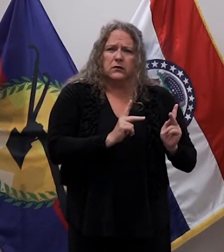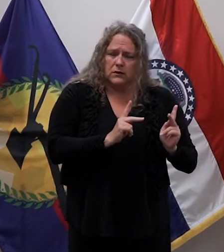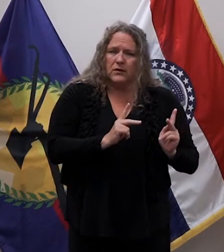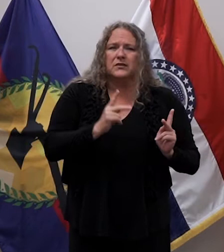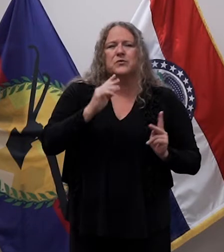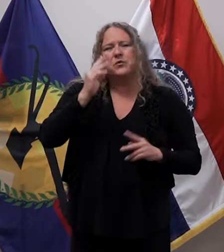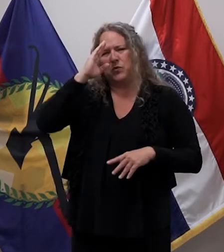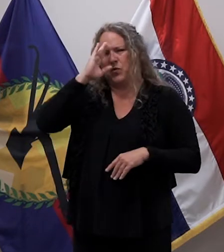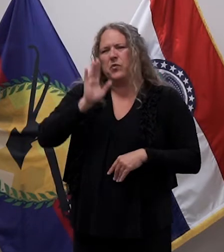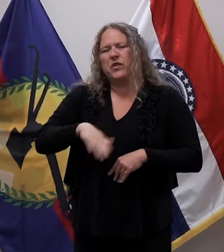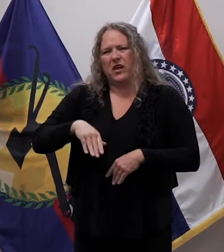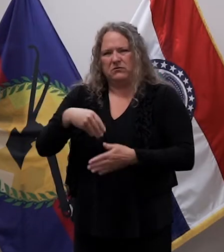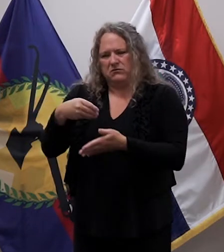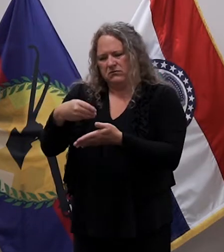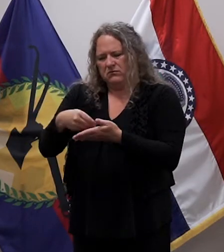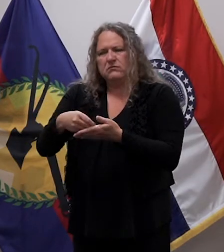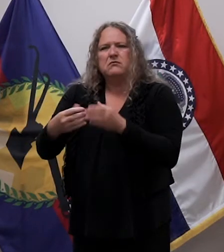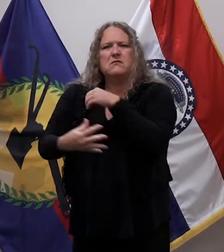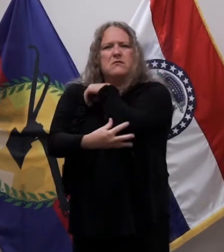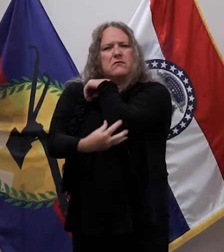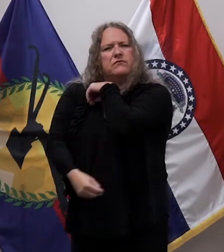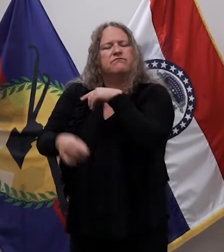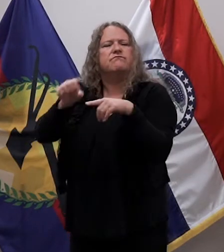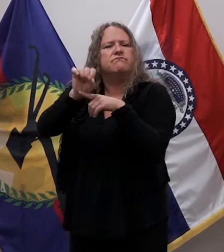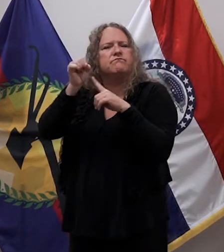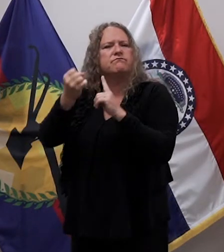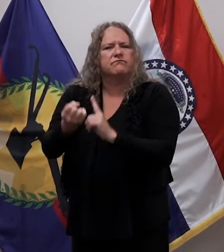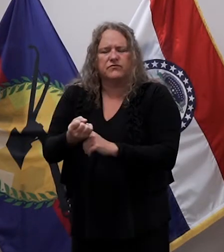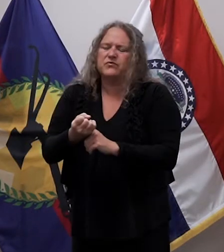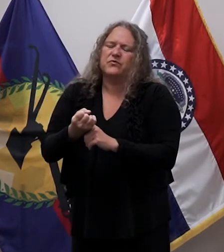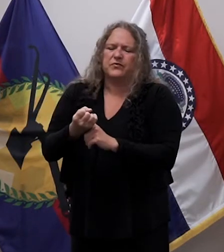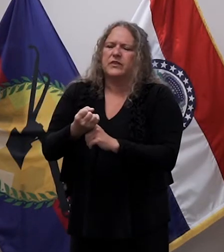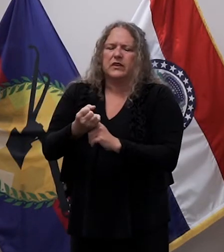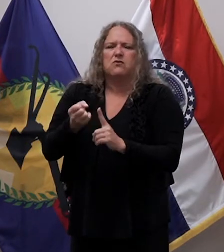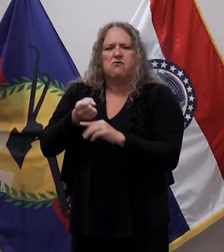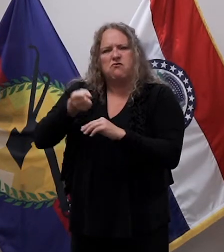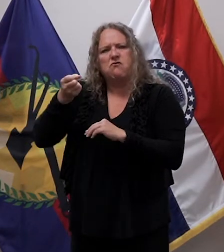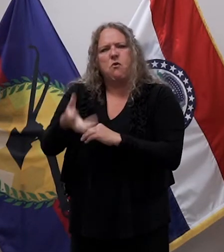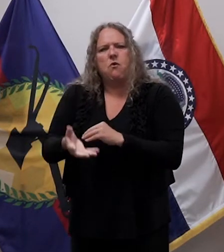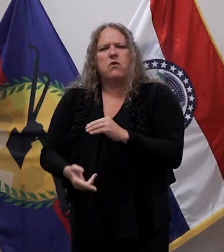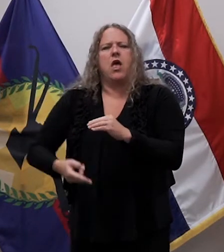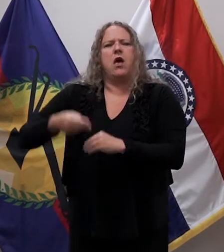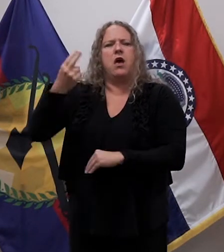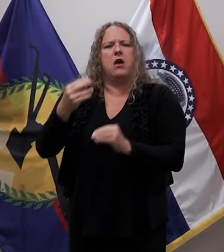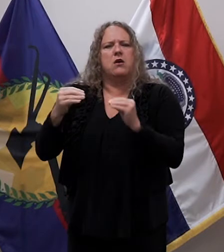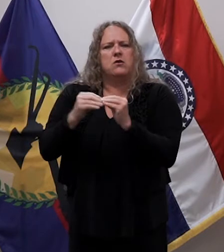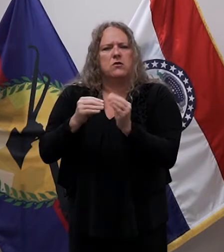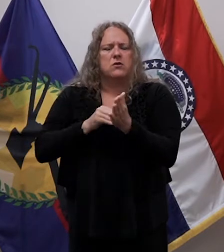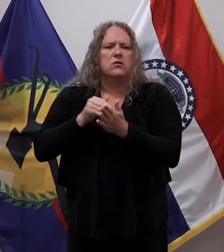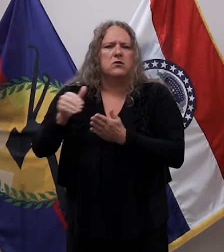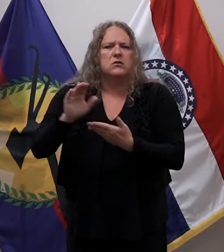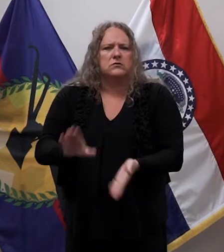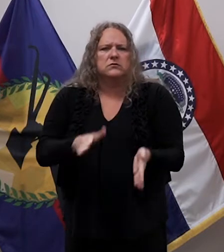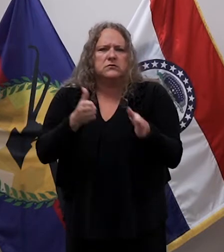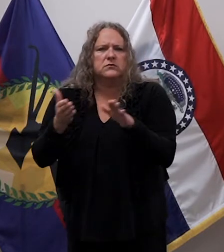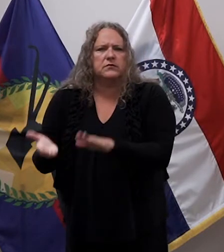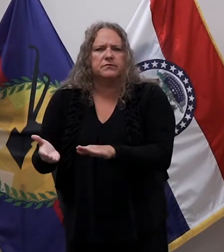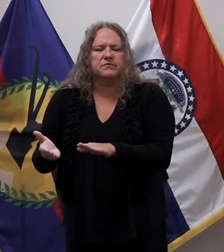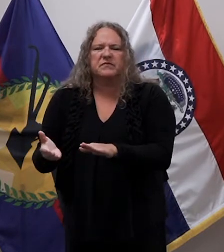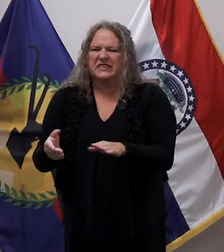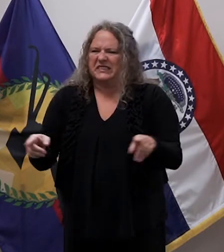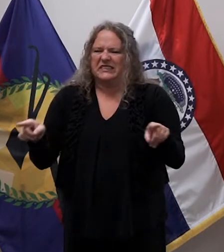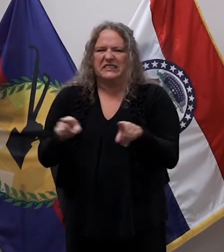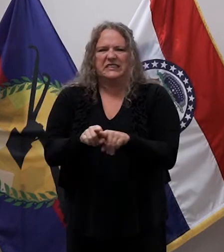and socioeconomic status has been well documented over the years, and that association was seen during this